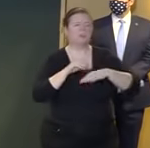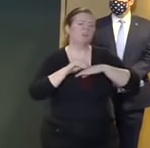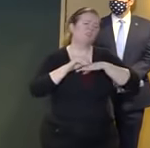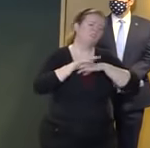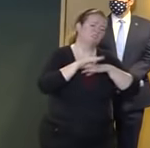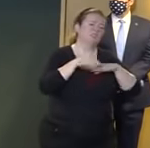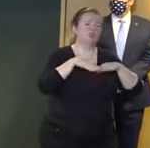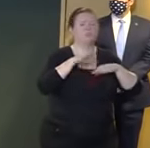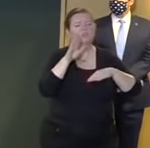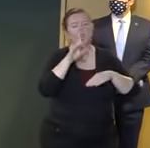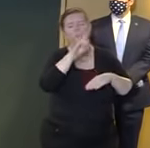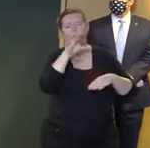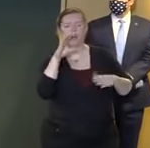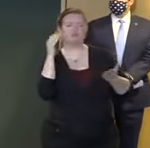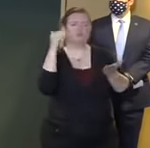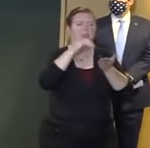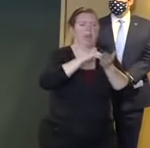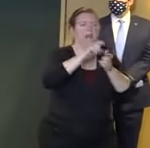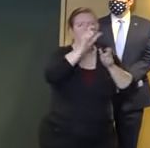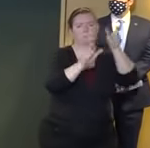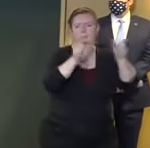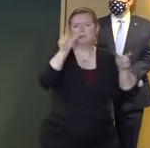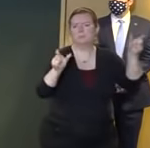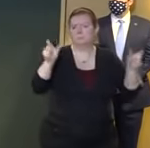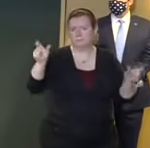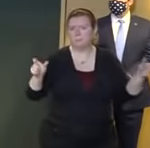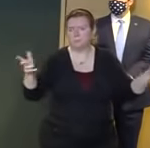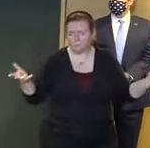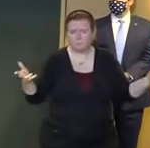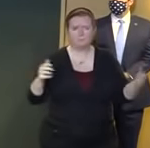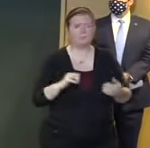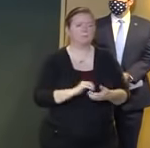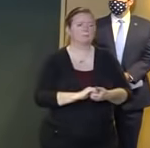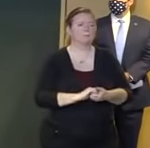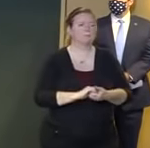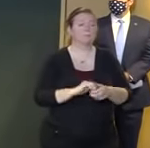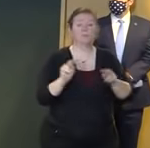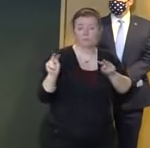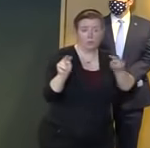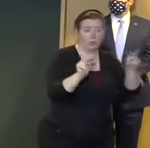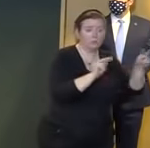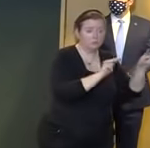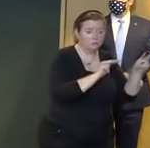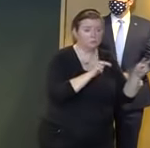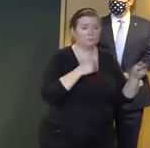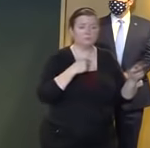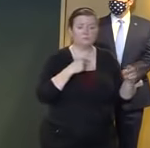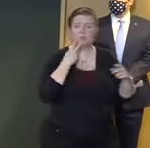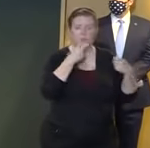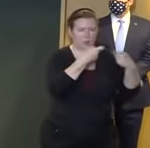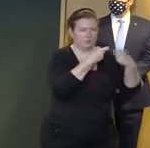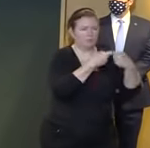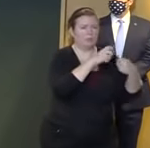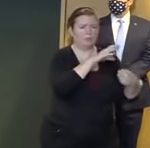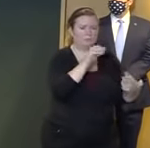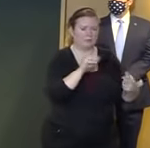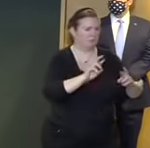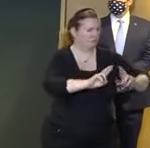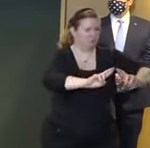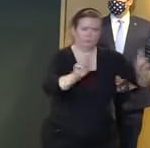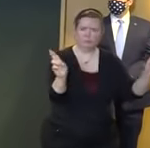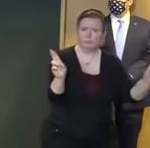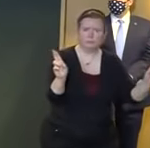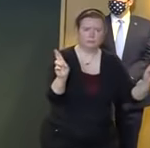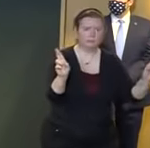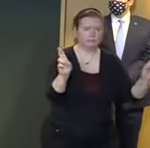Joe and the BPU as I say have been monitoring our electric service providers to ensure they are ready to respond quickly to any storm related outages